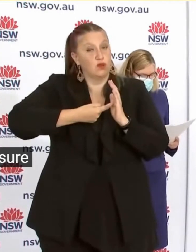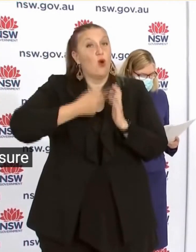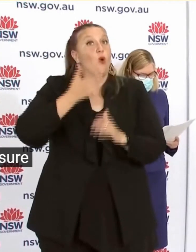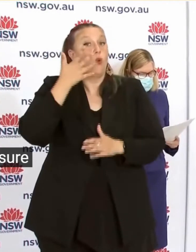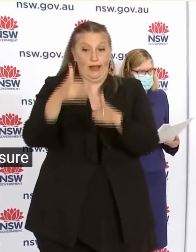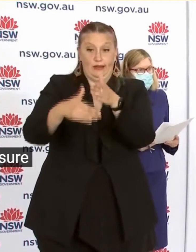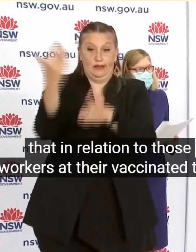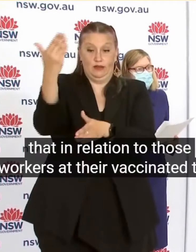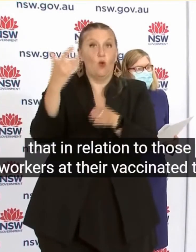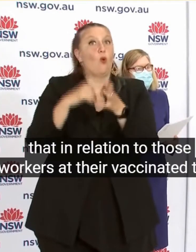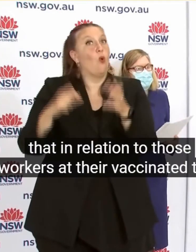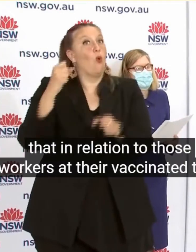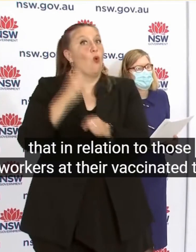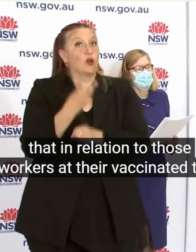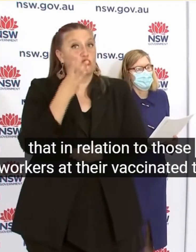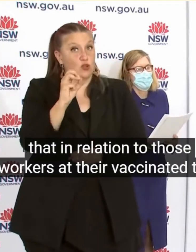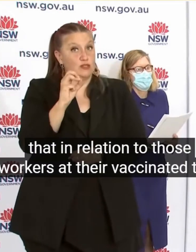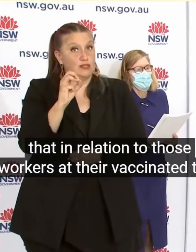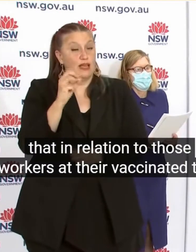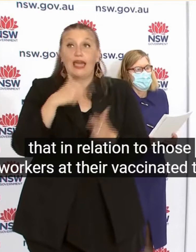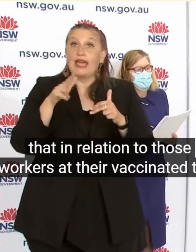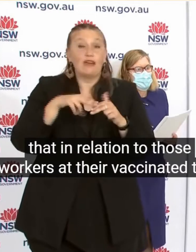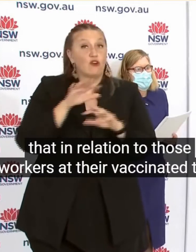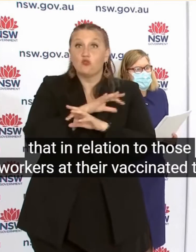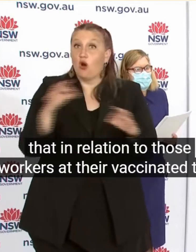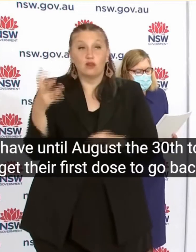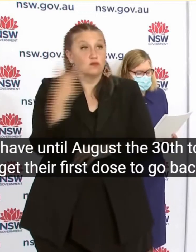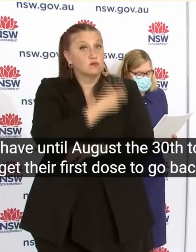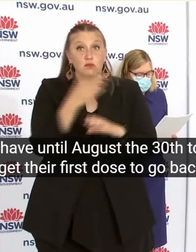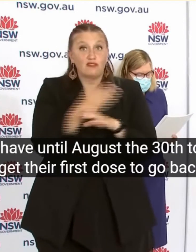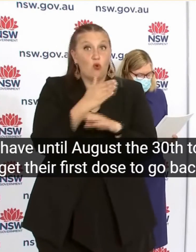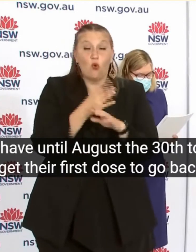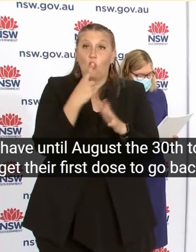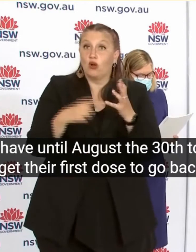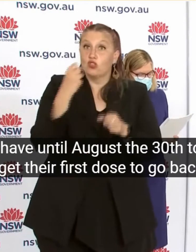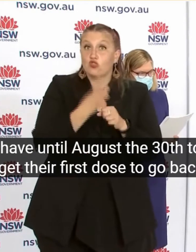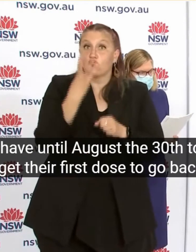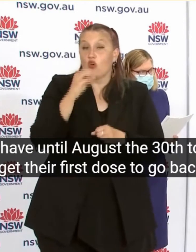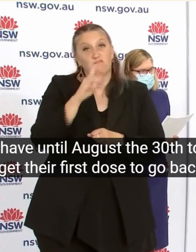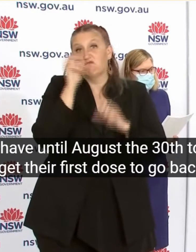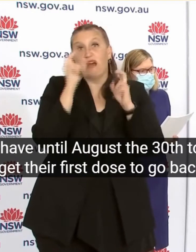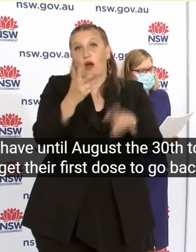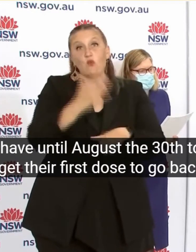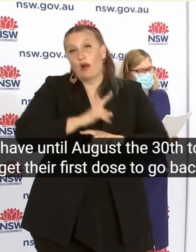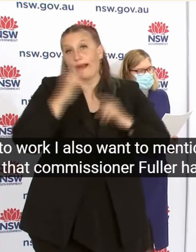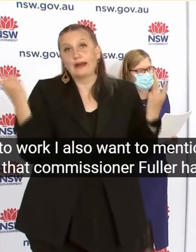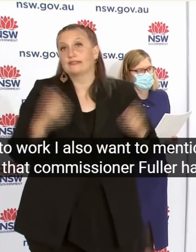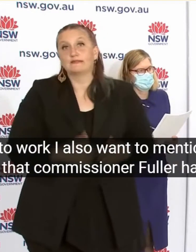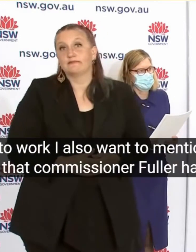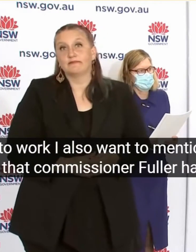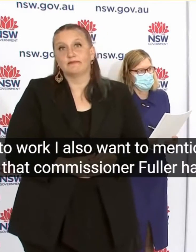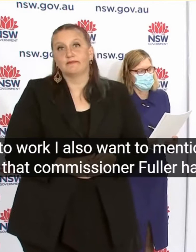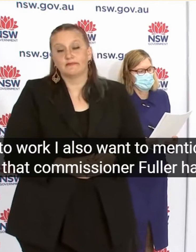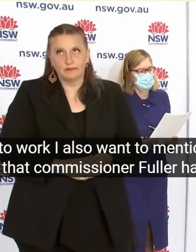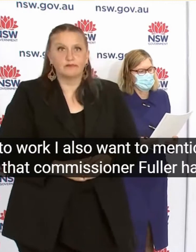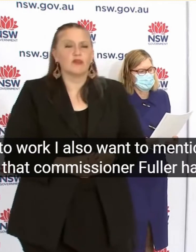To get their first dose to go back to work I also want to mention that Commissioner Fuller Has been given additional powers Which he will